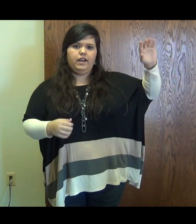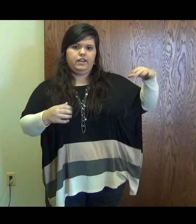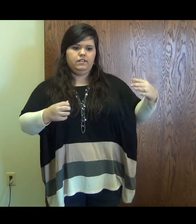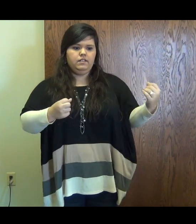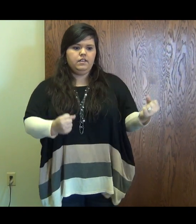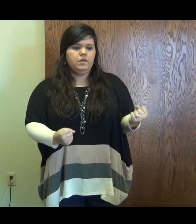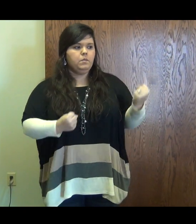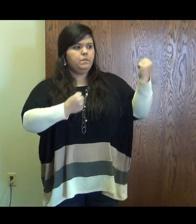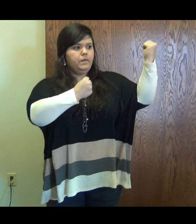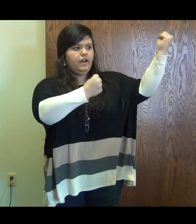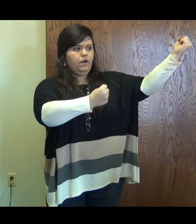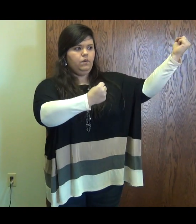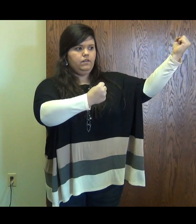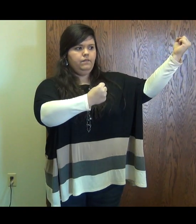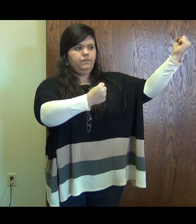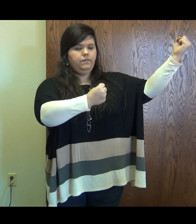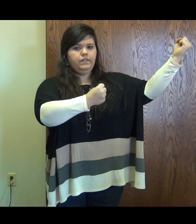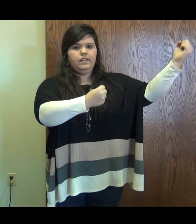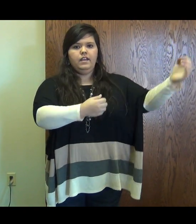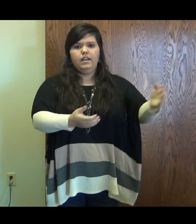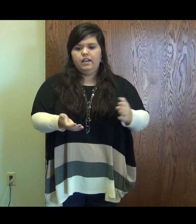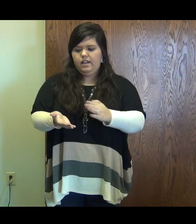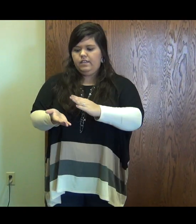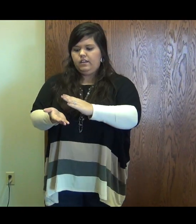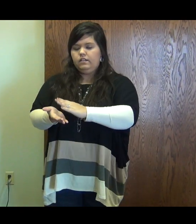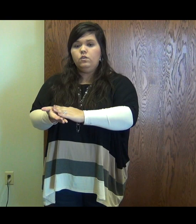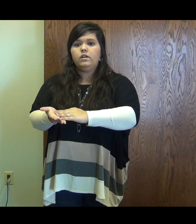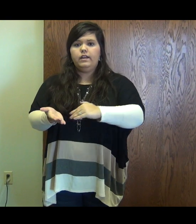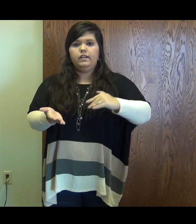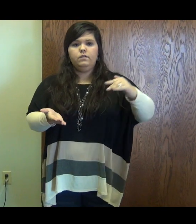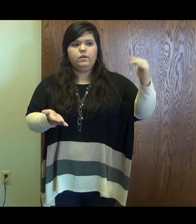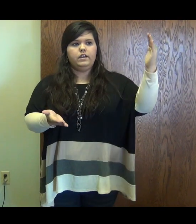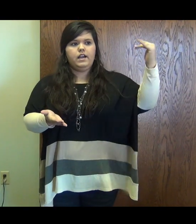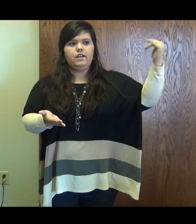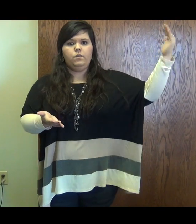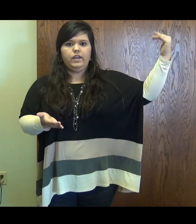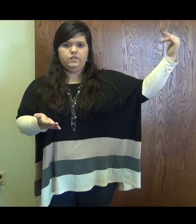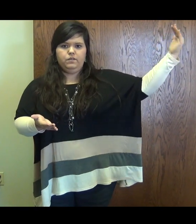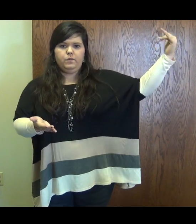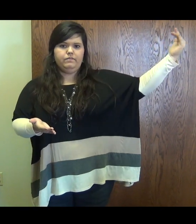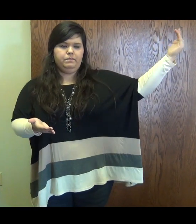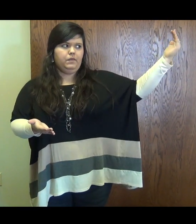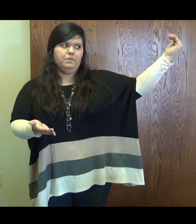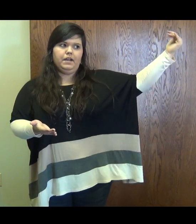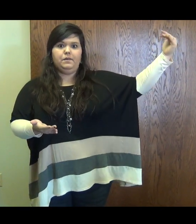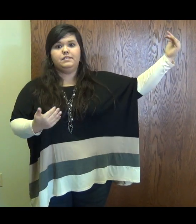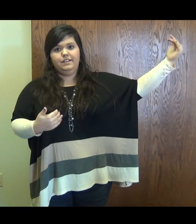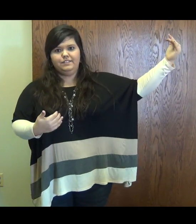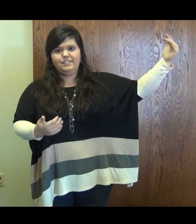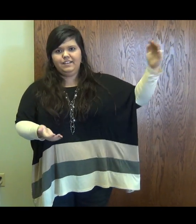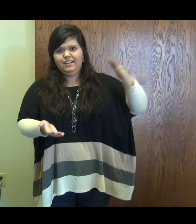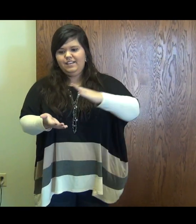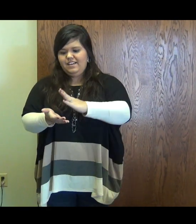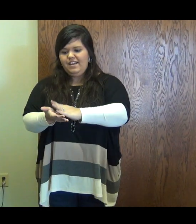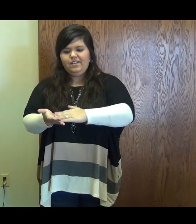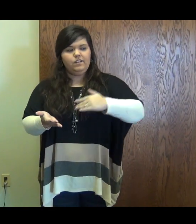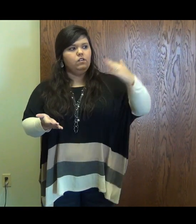thine, power, and then glory, we're going to kind of wave goodbye to ourselves, and the